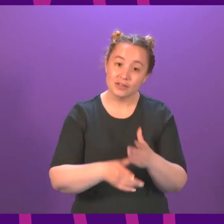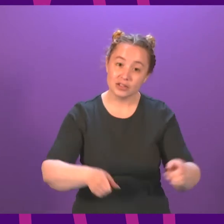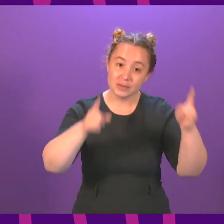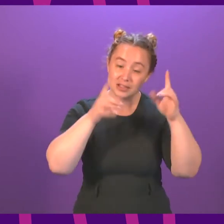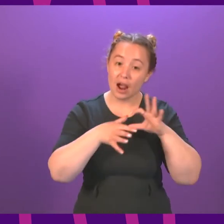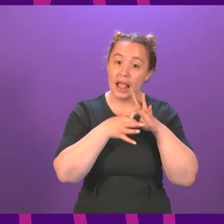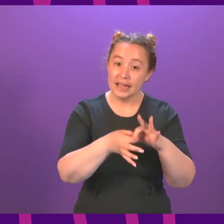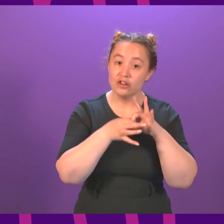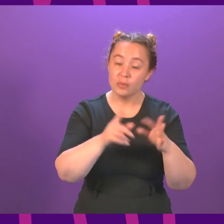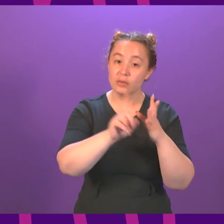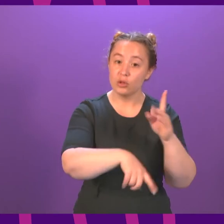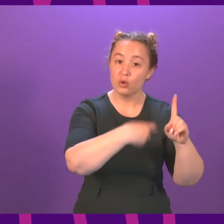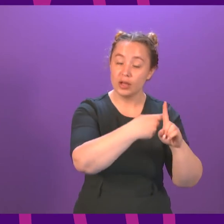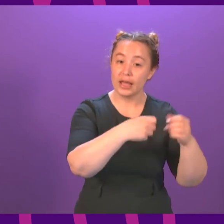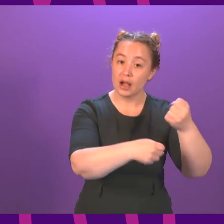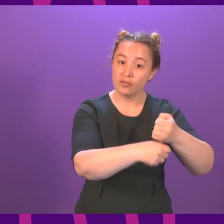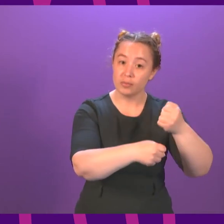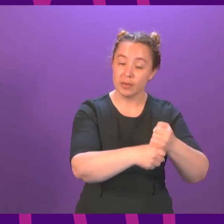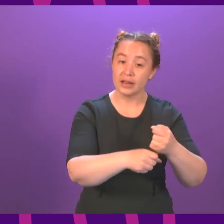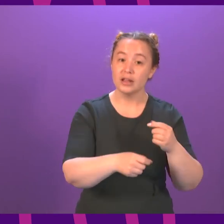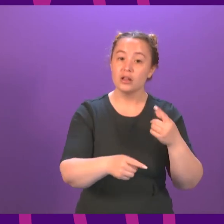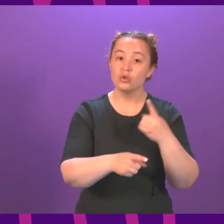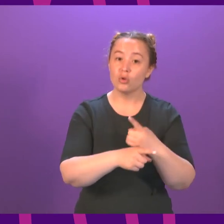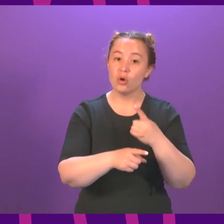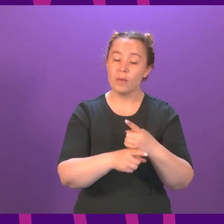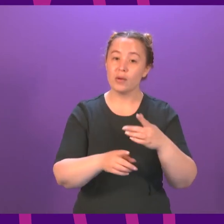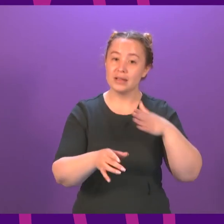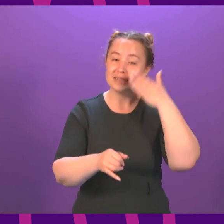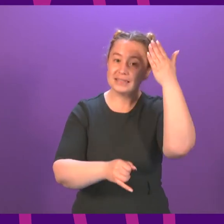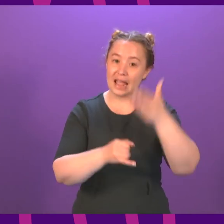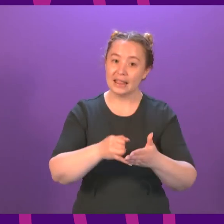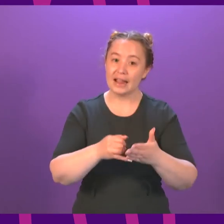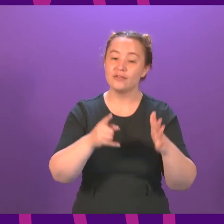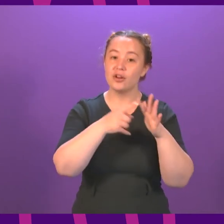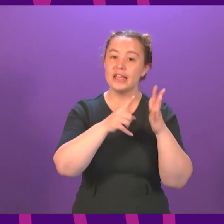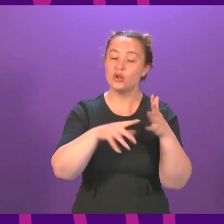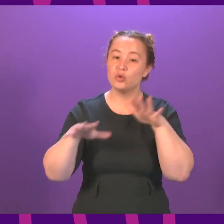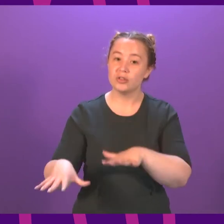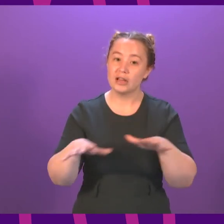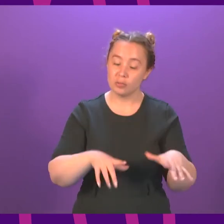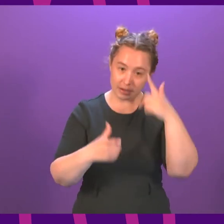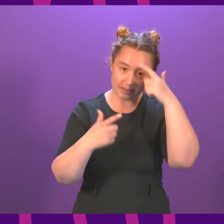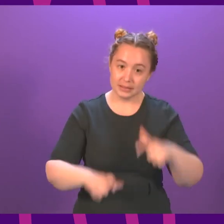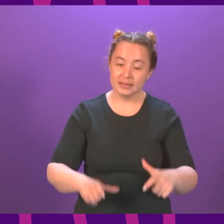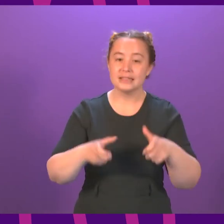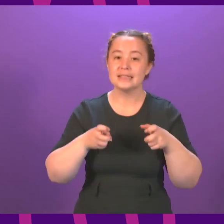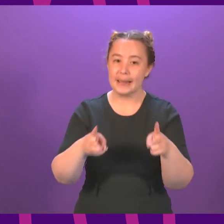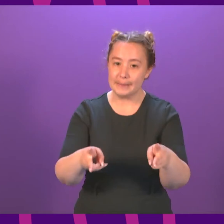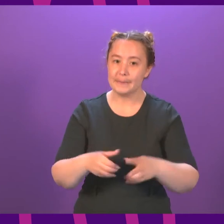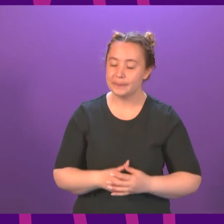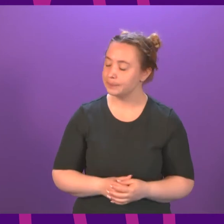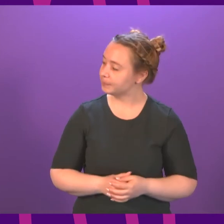Government has had with the UK Government regarding the extension of the deadline for application for the EU Settlement Scheme? First Minister.